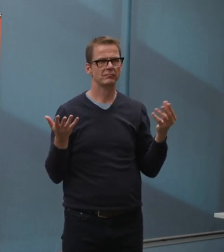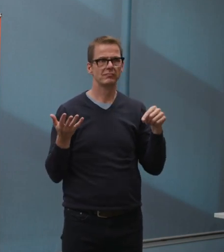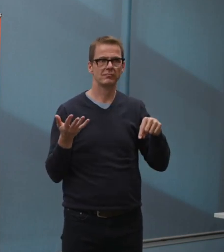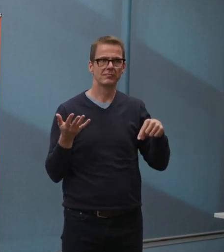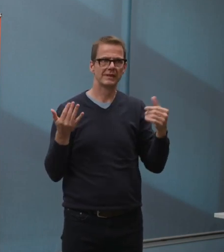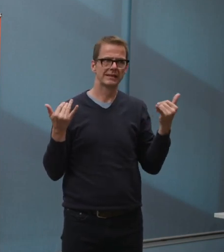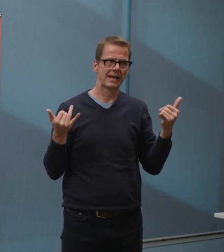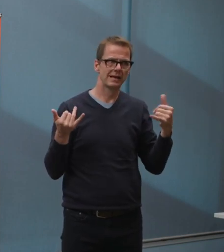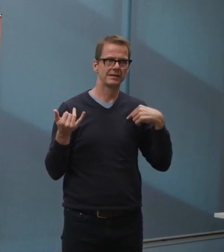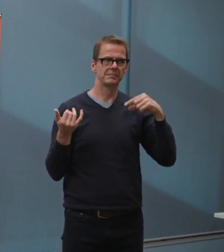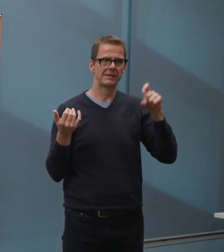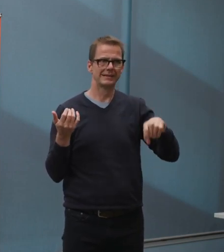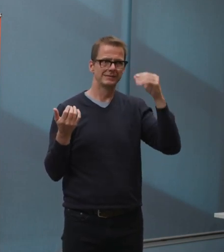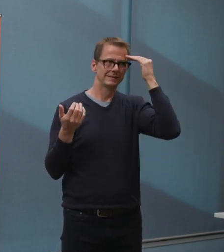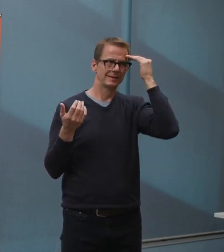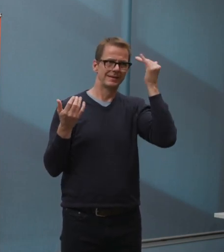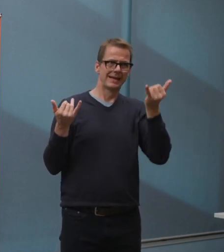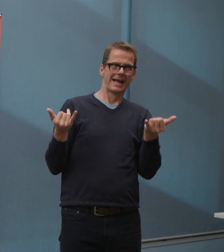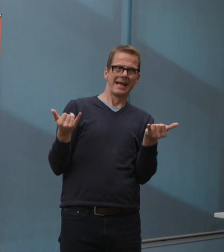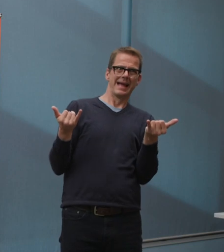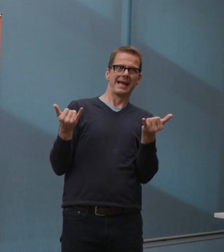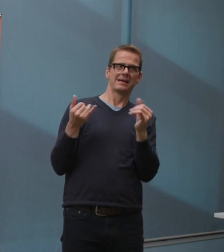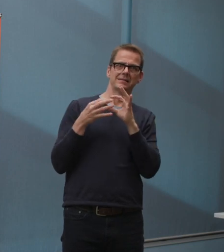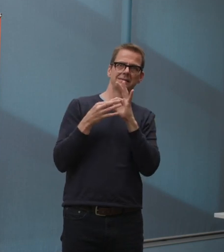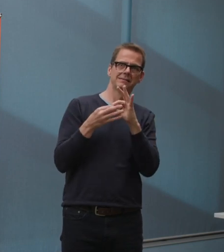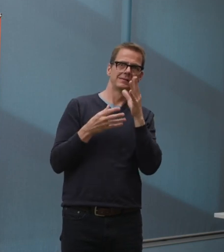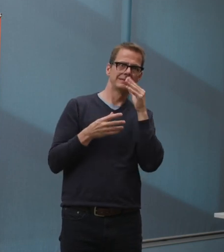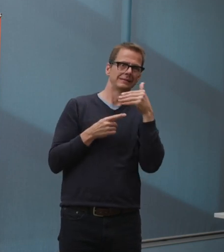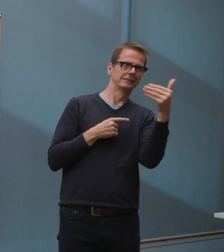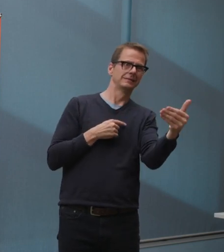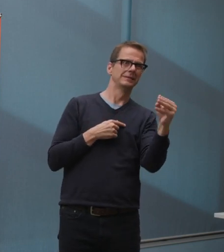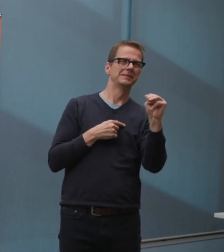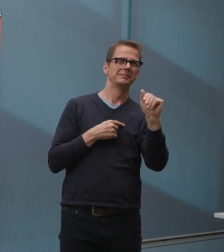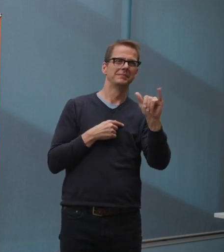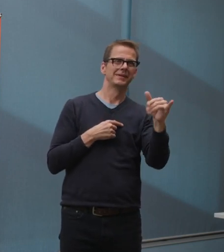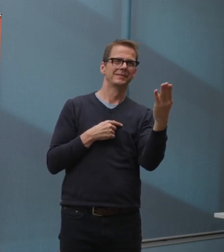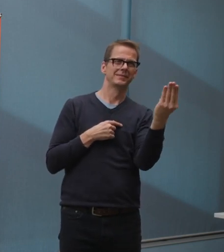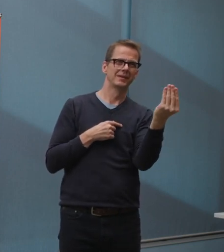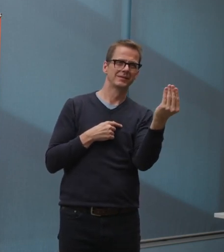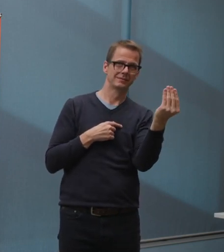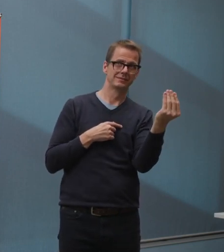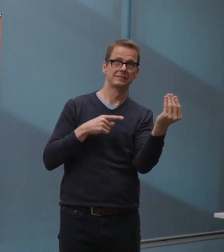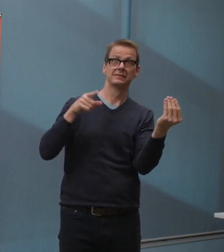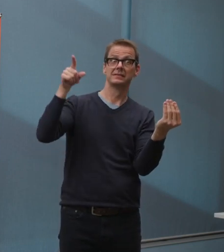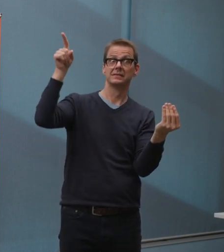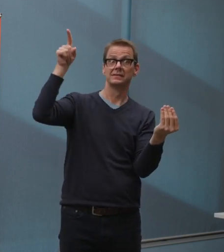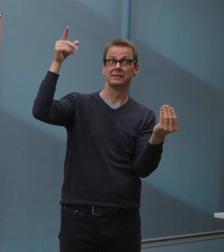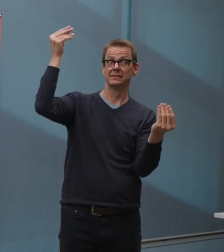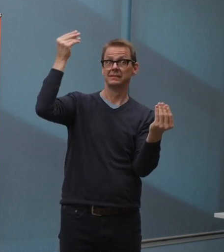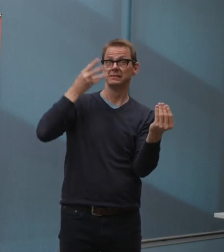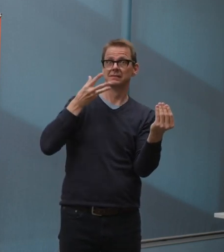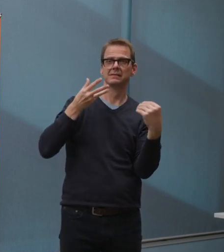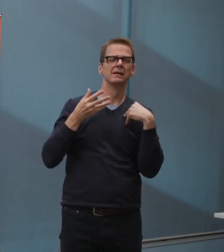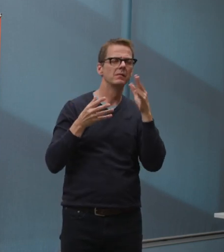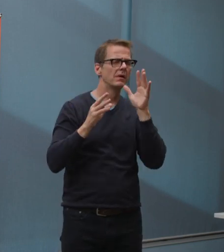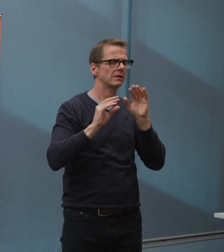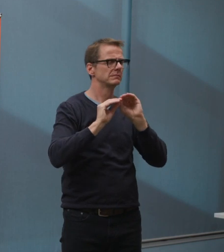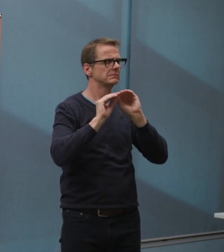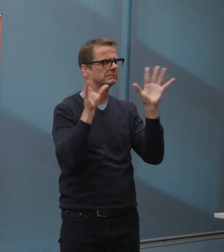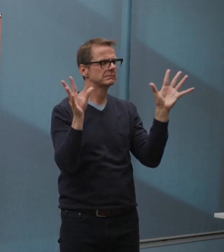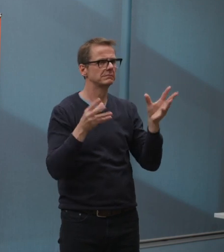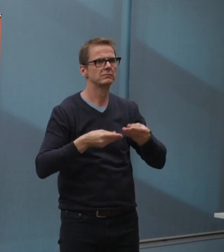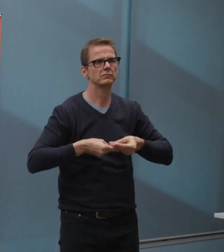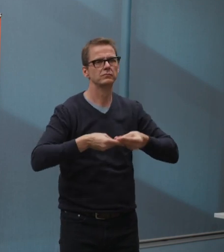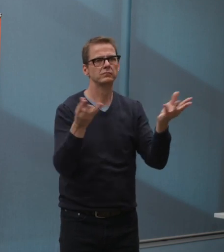we can be up and running in a clear way on the 14th. If that isn't forthcoming between now and then, that would